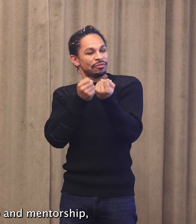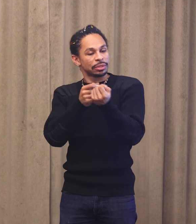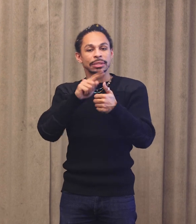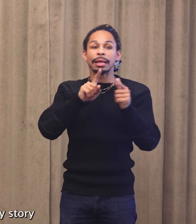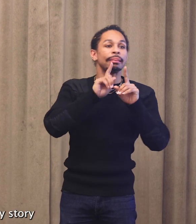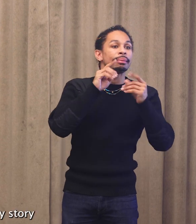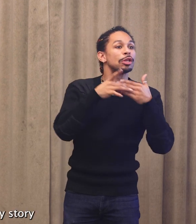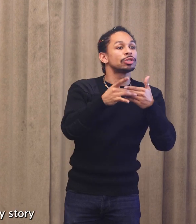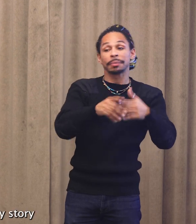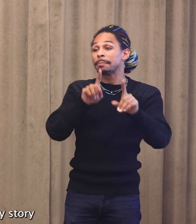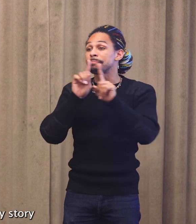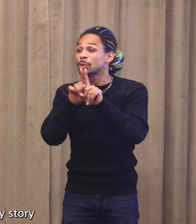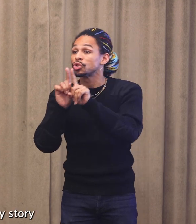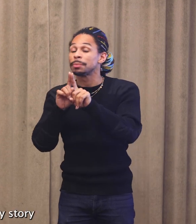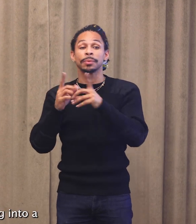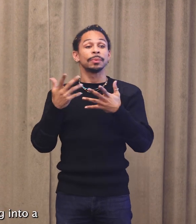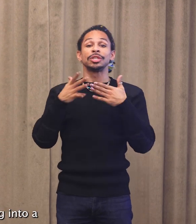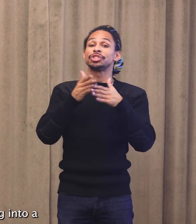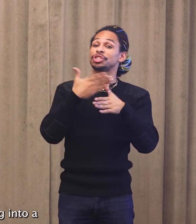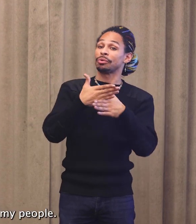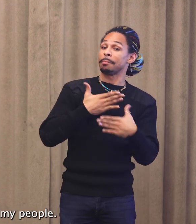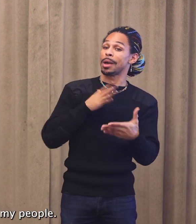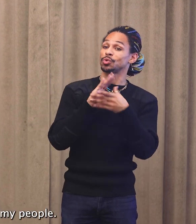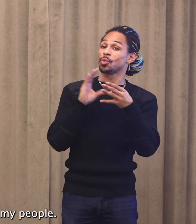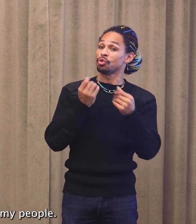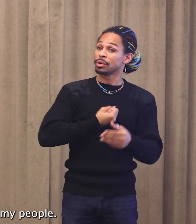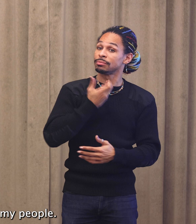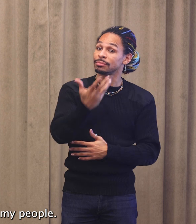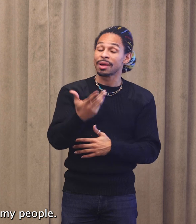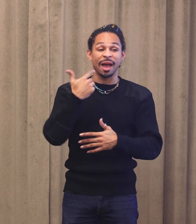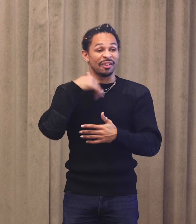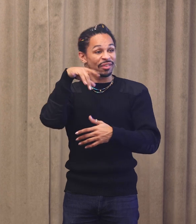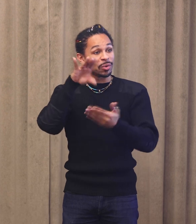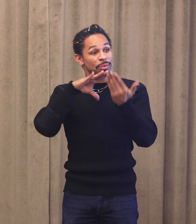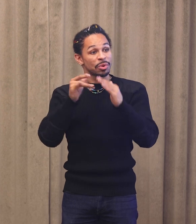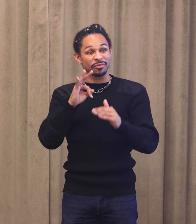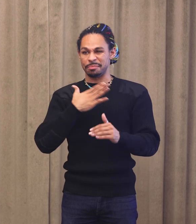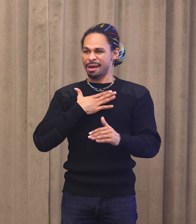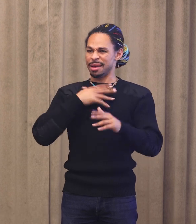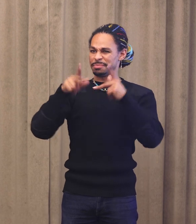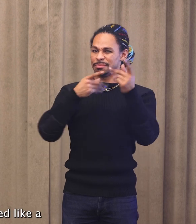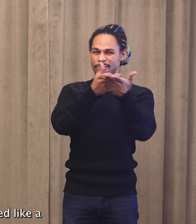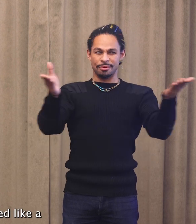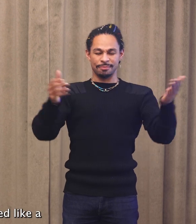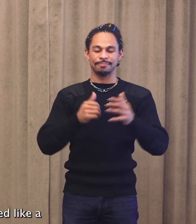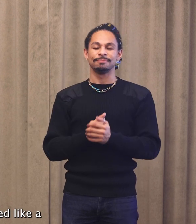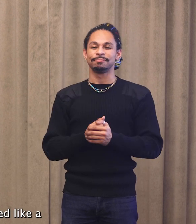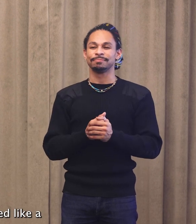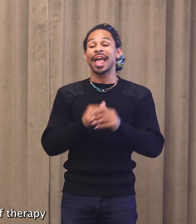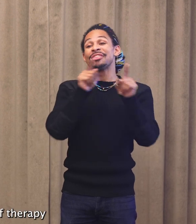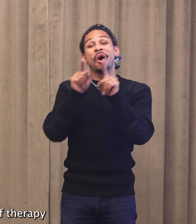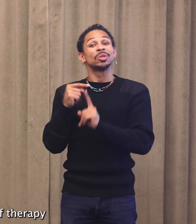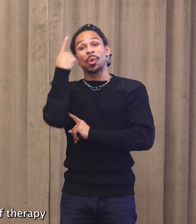mentorship, sharing my story, and coming into a community of my people. It also